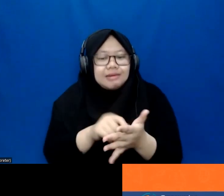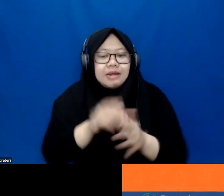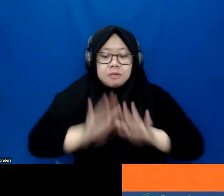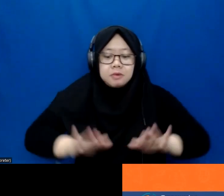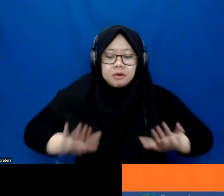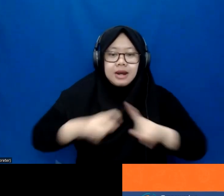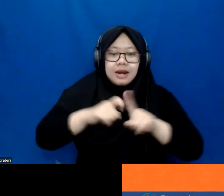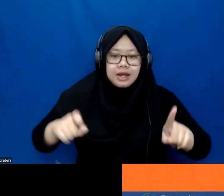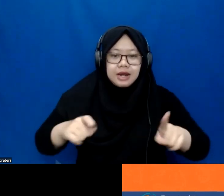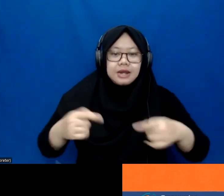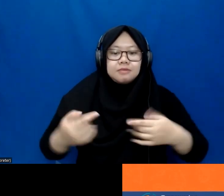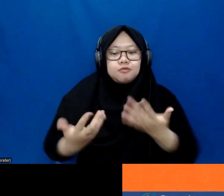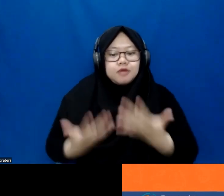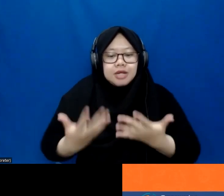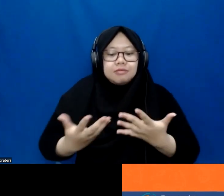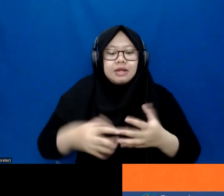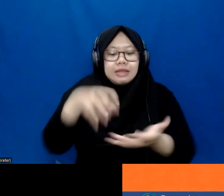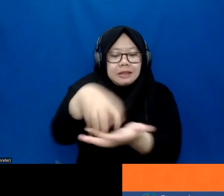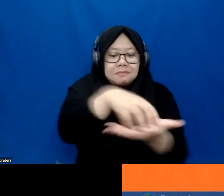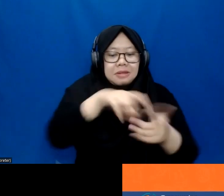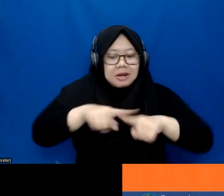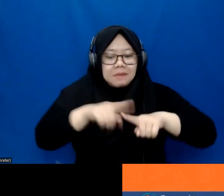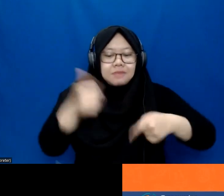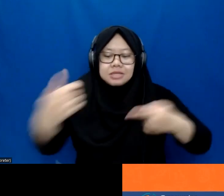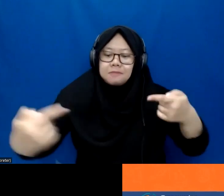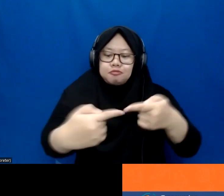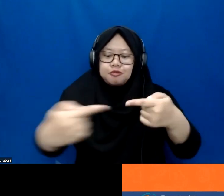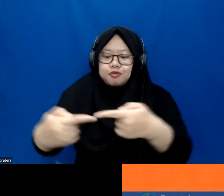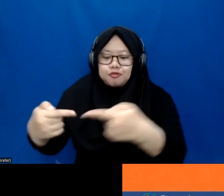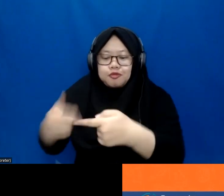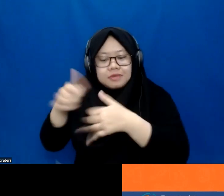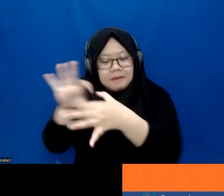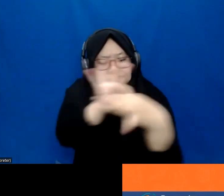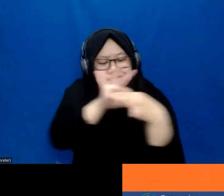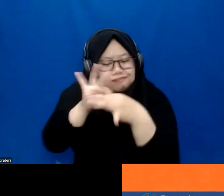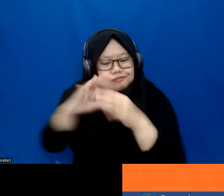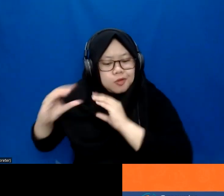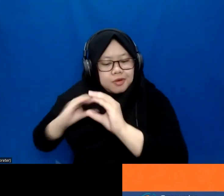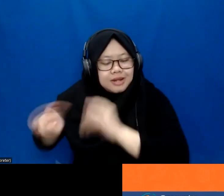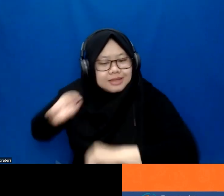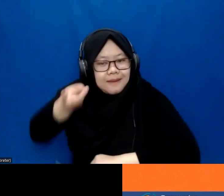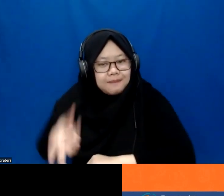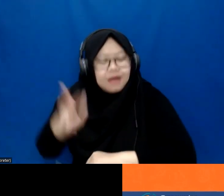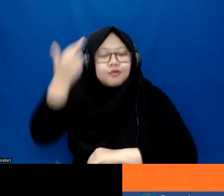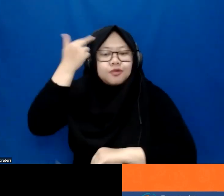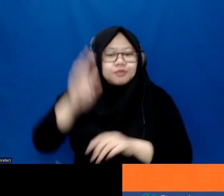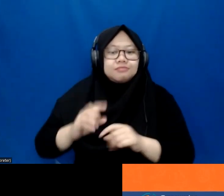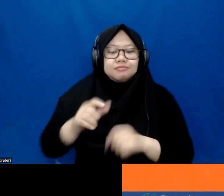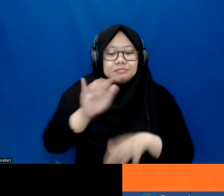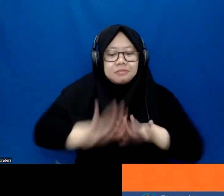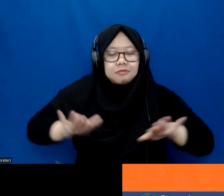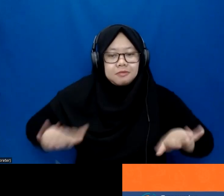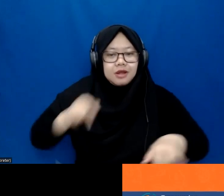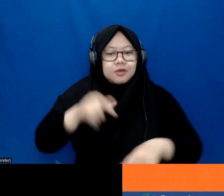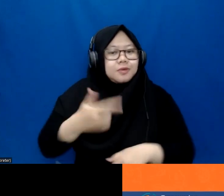different geographies or different areas can come together and collaborate and communicate more easily with one another. Again, really